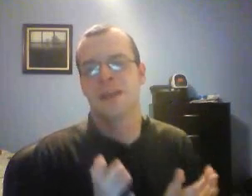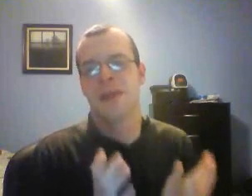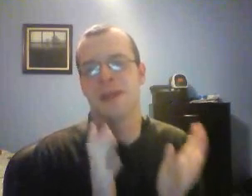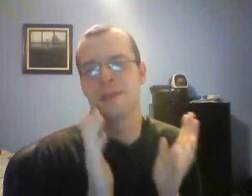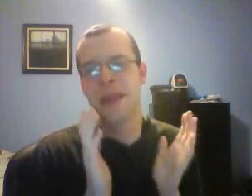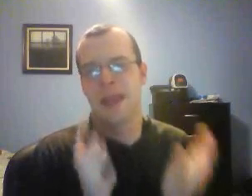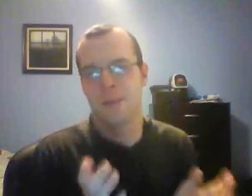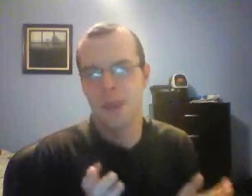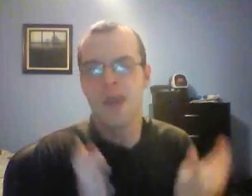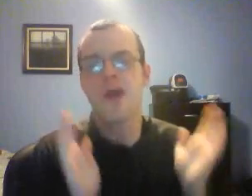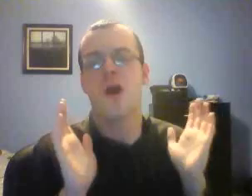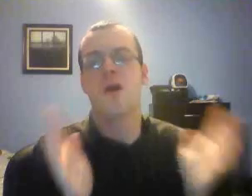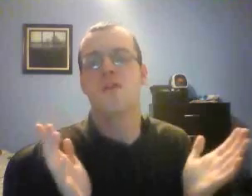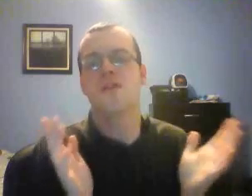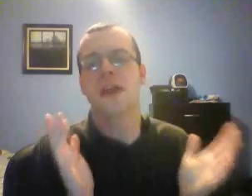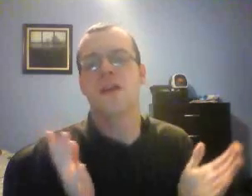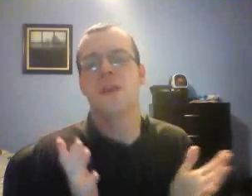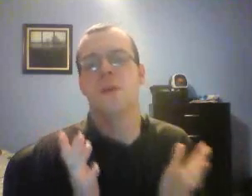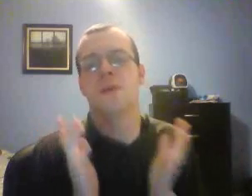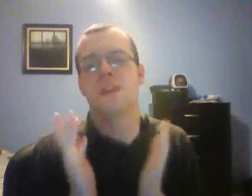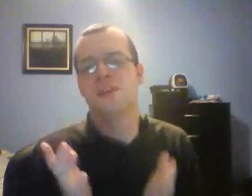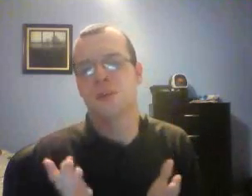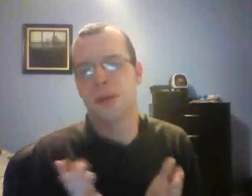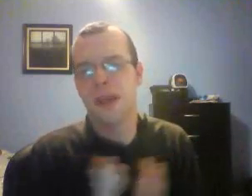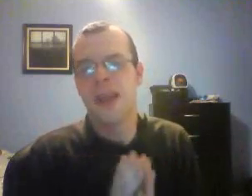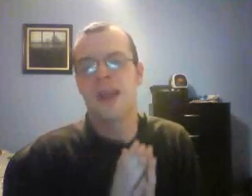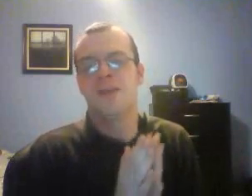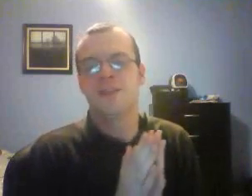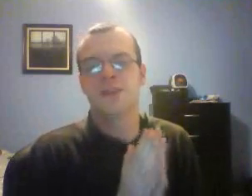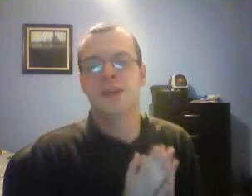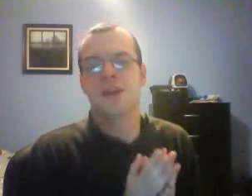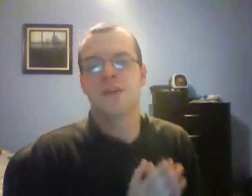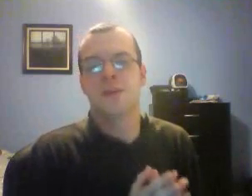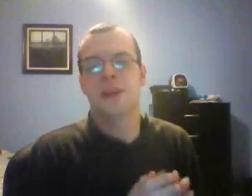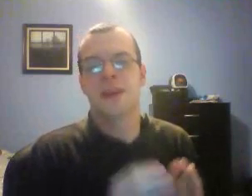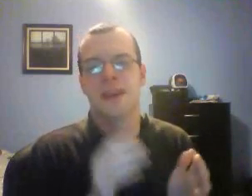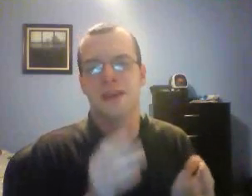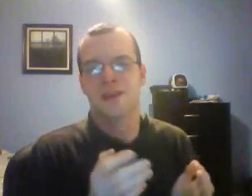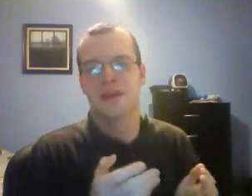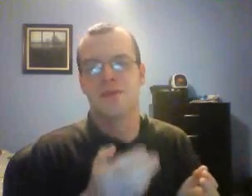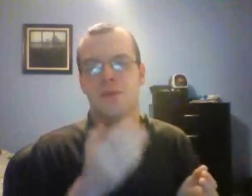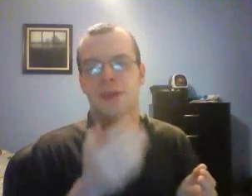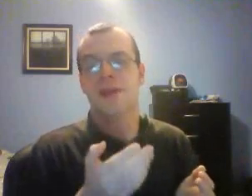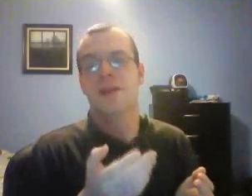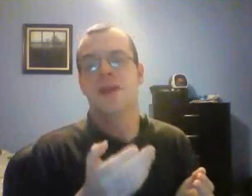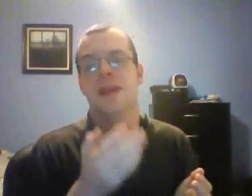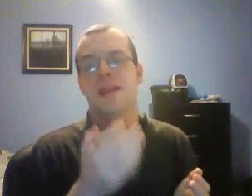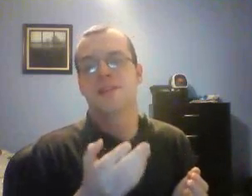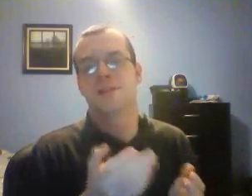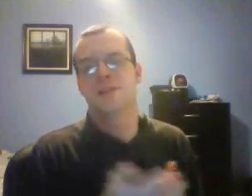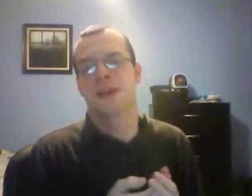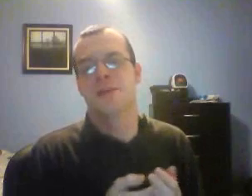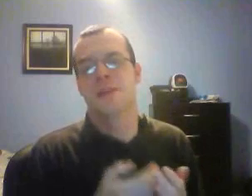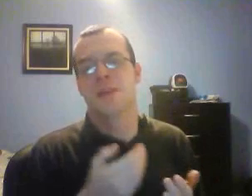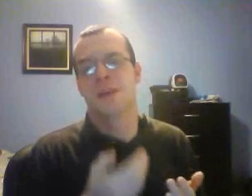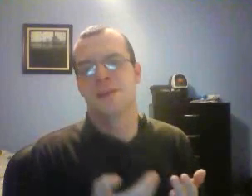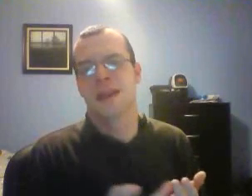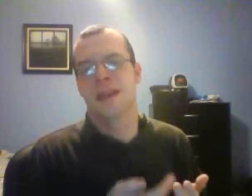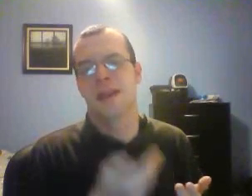team, as I am. All the talent that will be featured in this two-day tournament. It kicks off 3 o'clock Eastern time in the U.S., Canada,